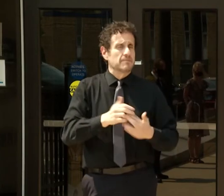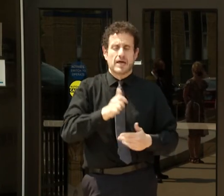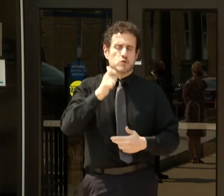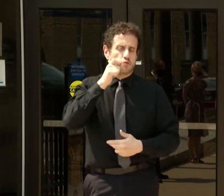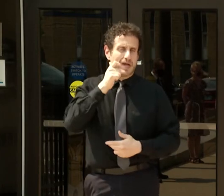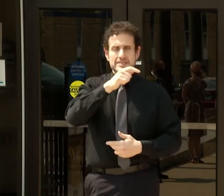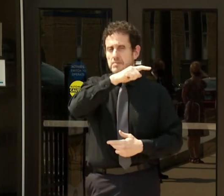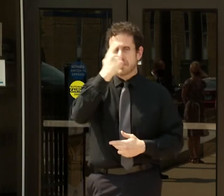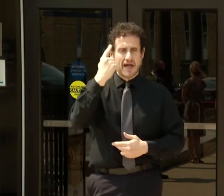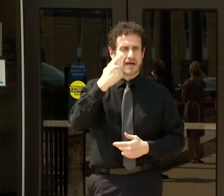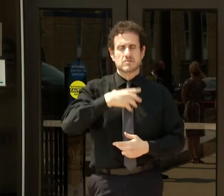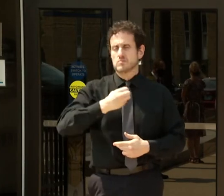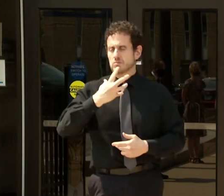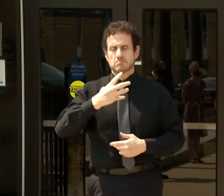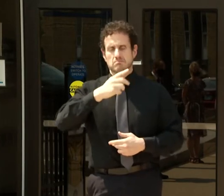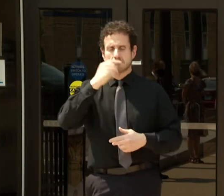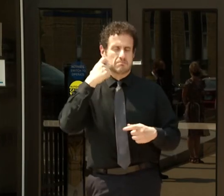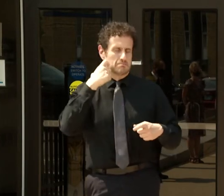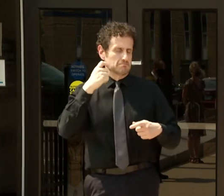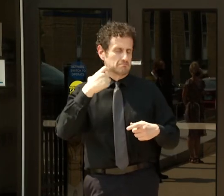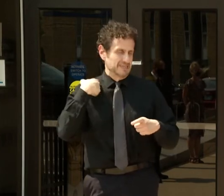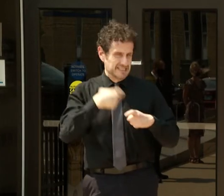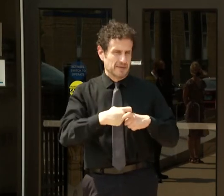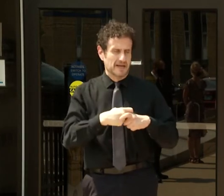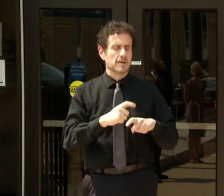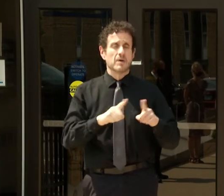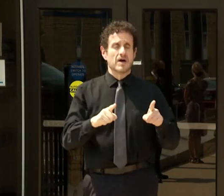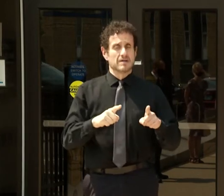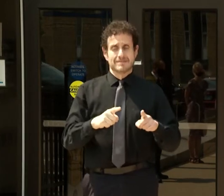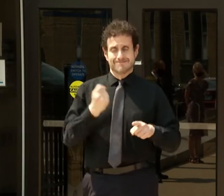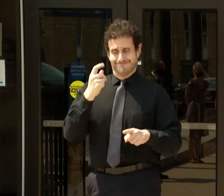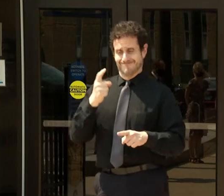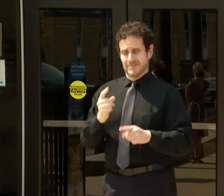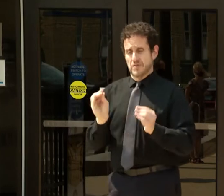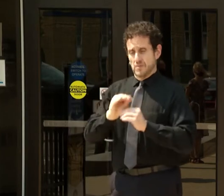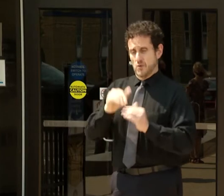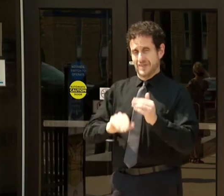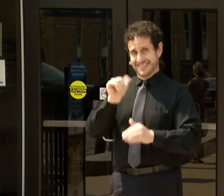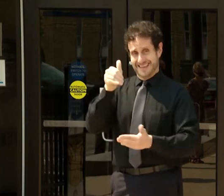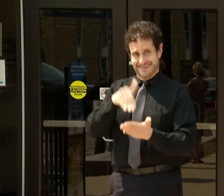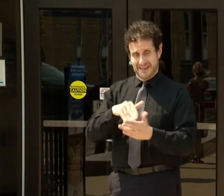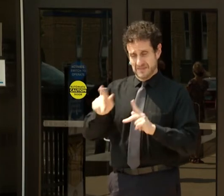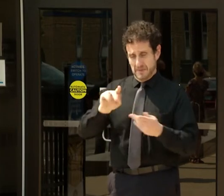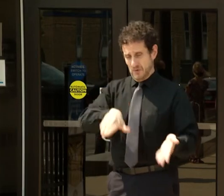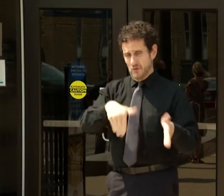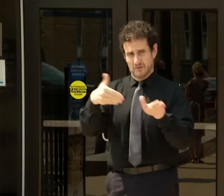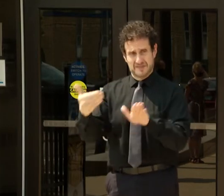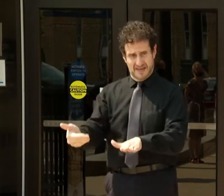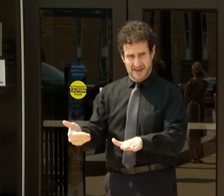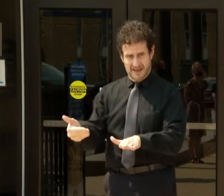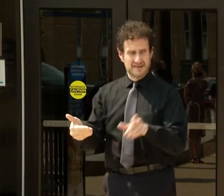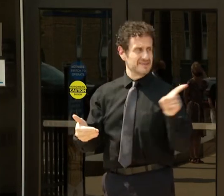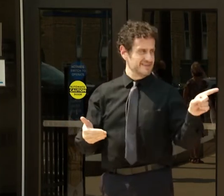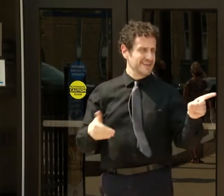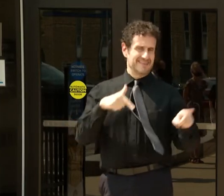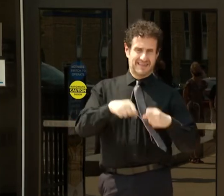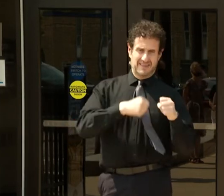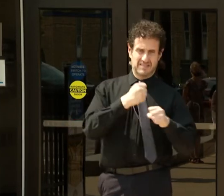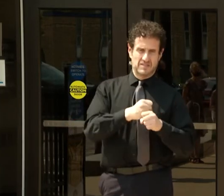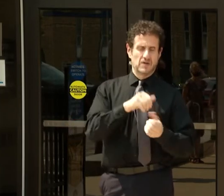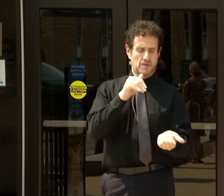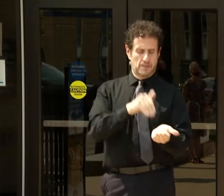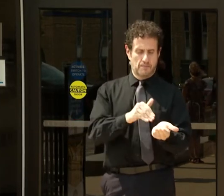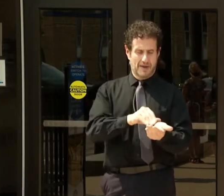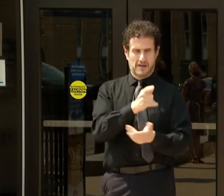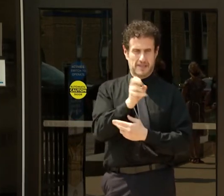every single one of the more than 10,000 deaths that have come under the jurisdiction of the Cook County